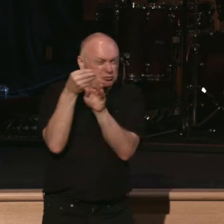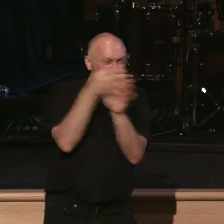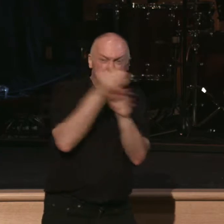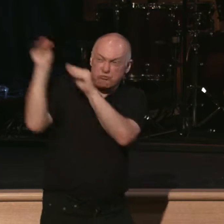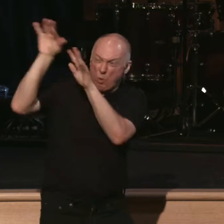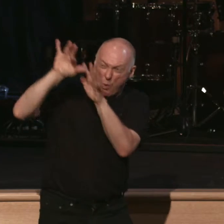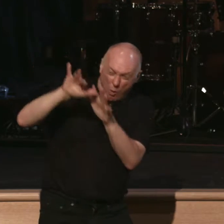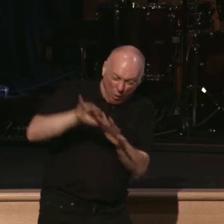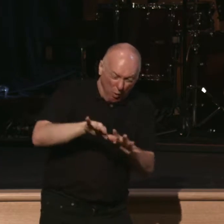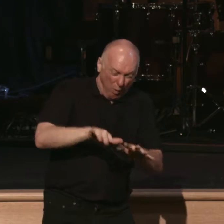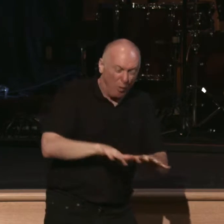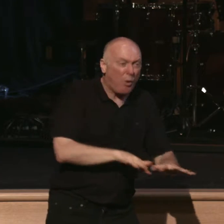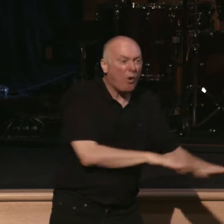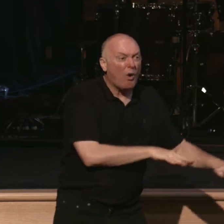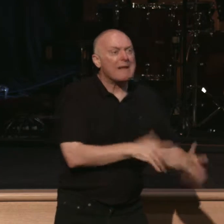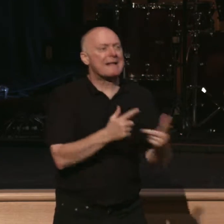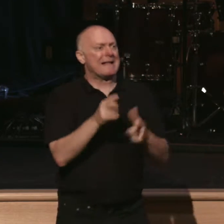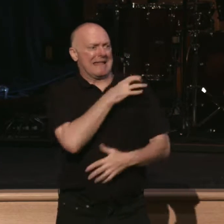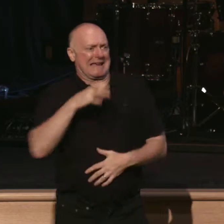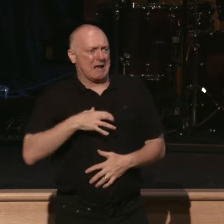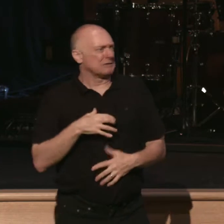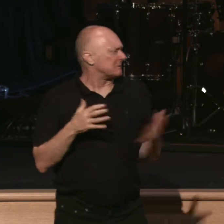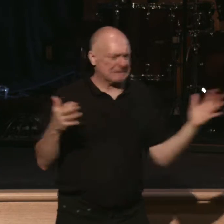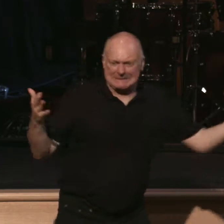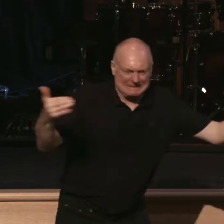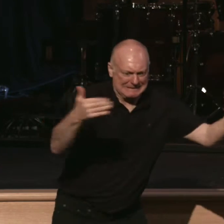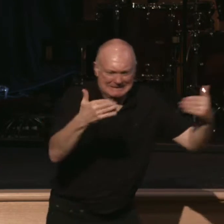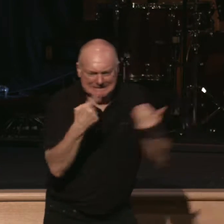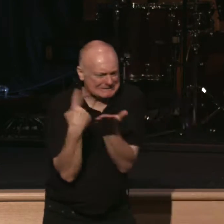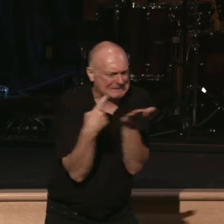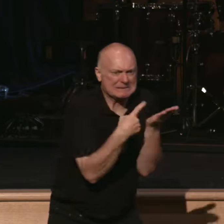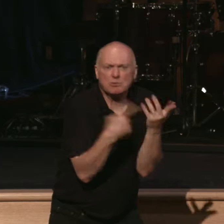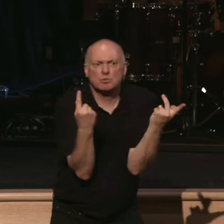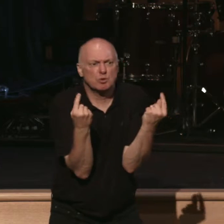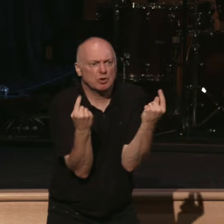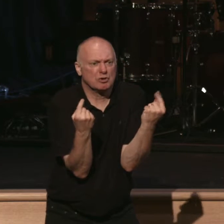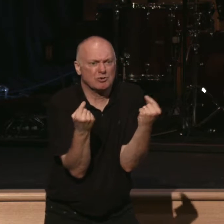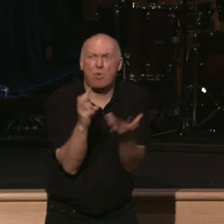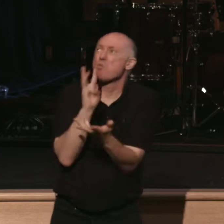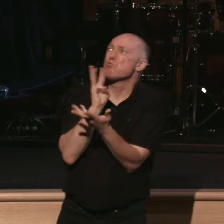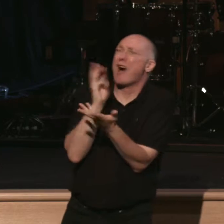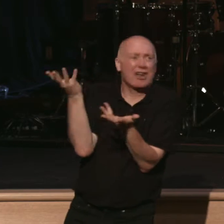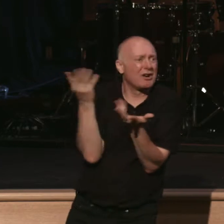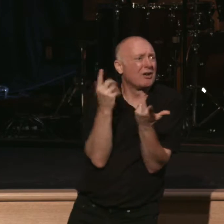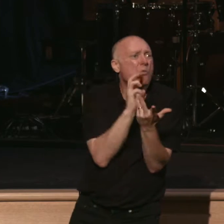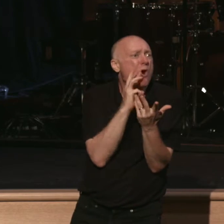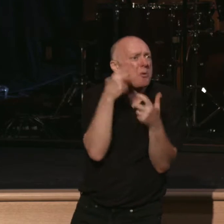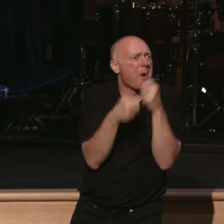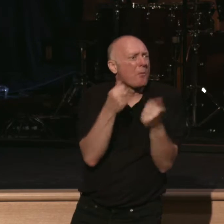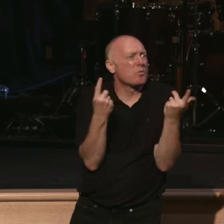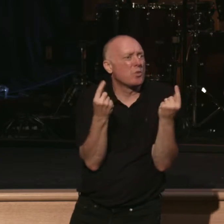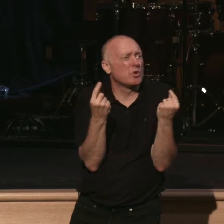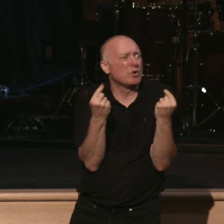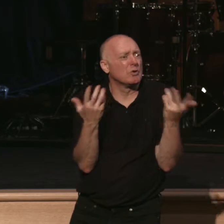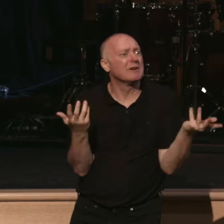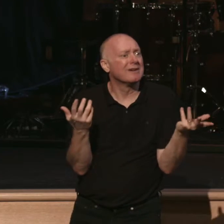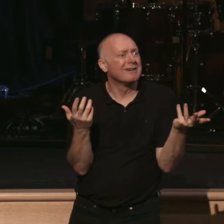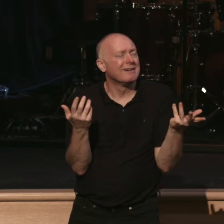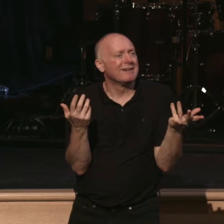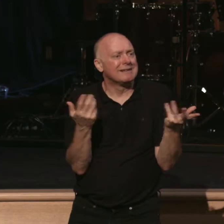out. And so the council kind of gets together and they say, We've got a water problem. What are we going to do about the water problem? And so they discuss it. And here's